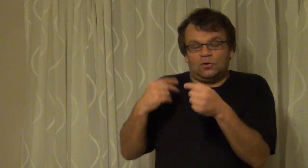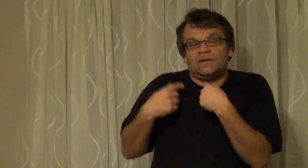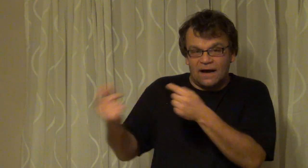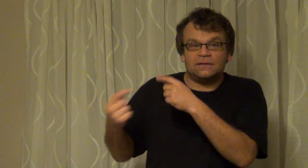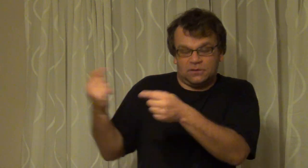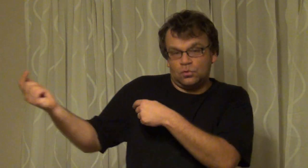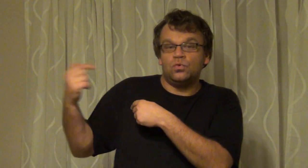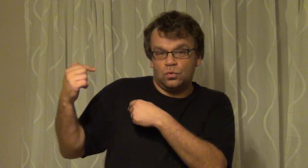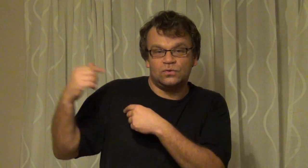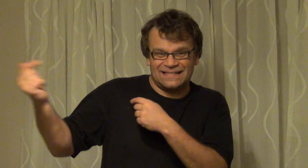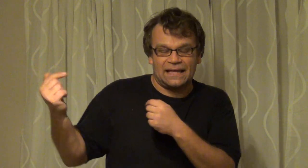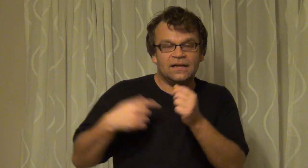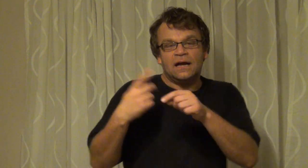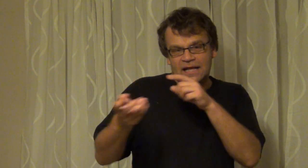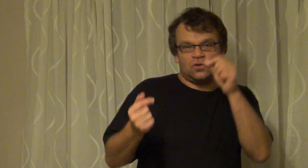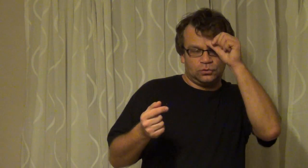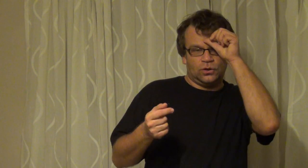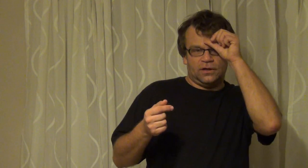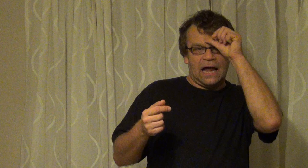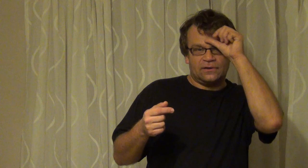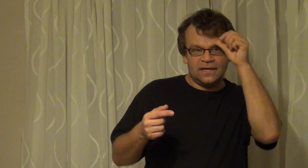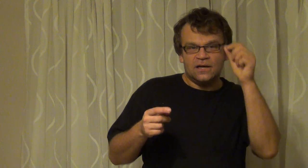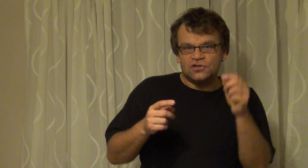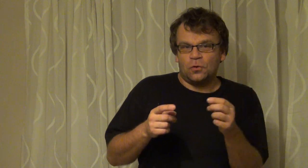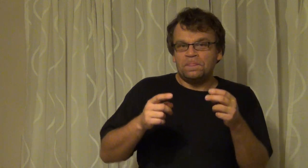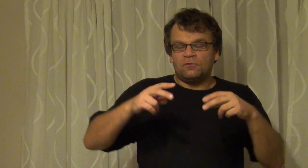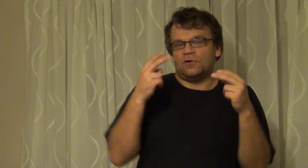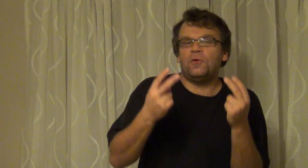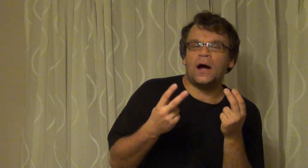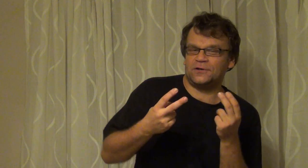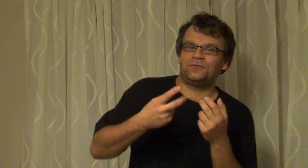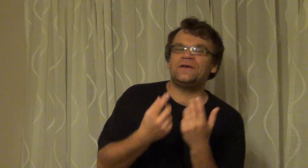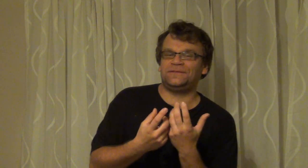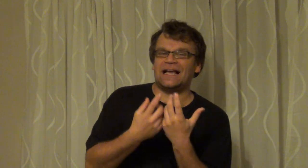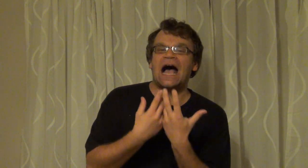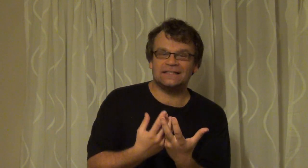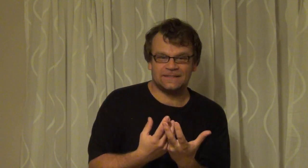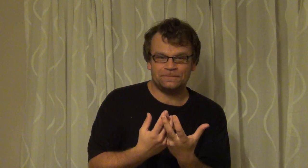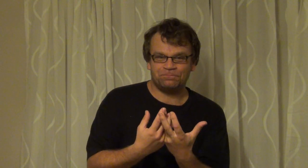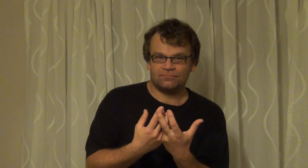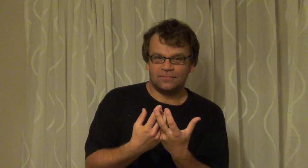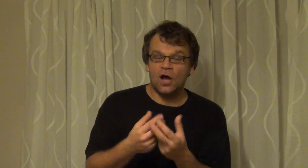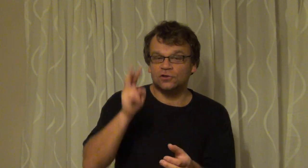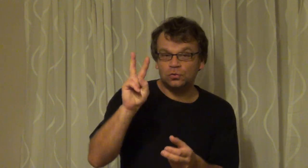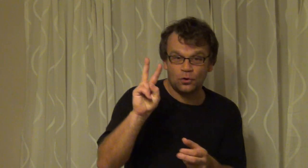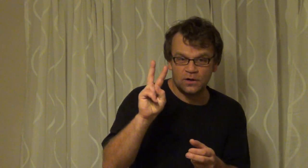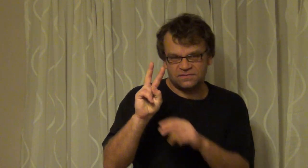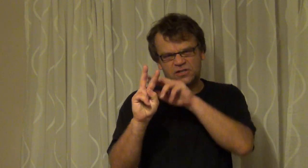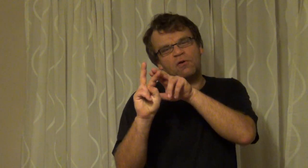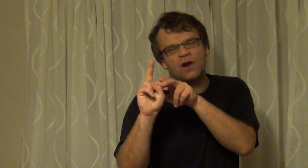inviting but who who said let's go to The Lion King so from the 450 guys and the two girls which one and